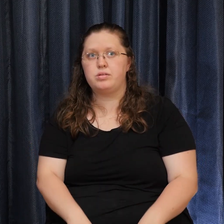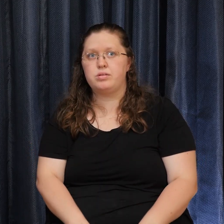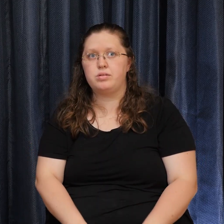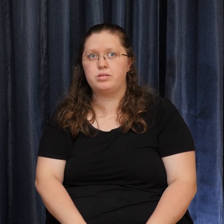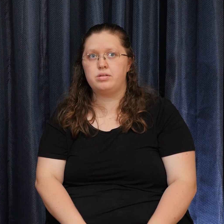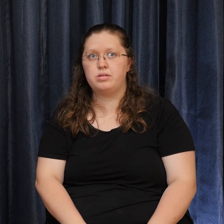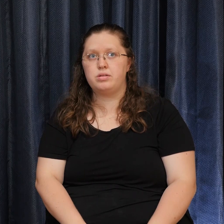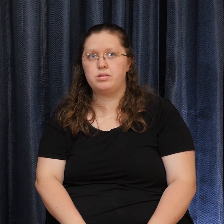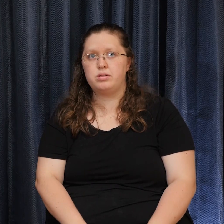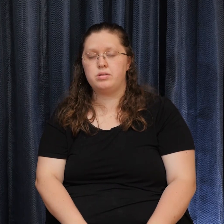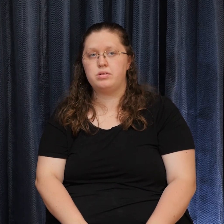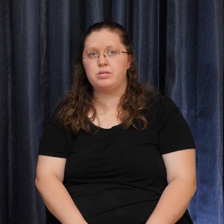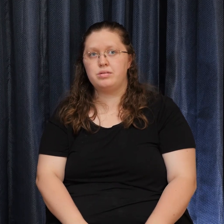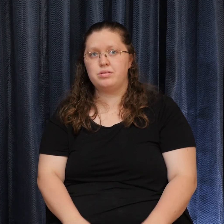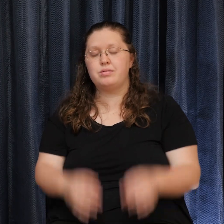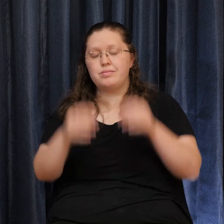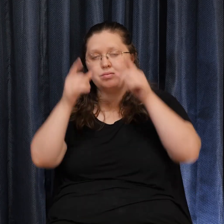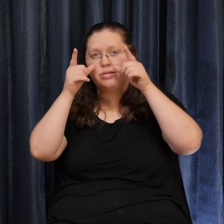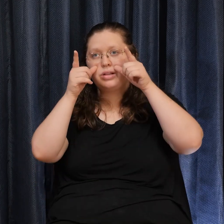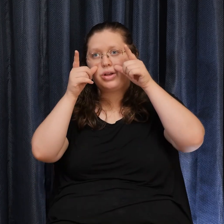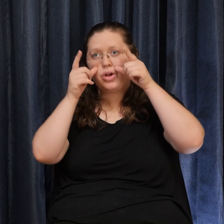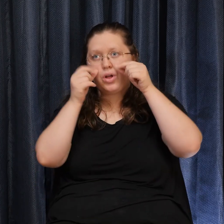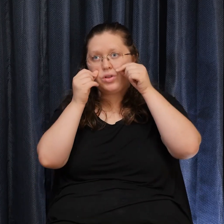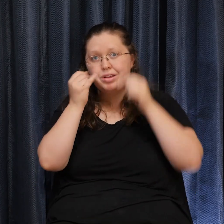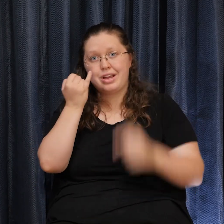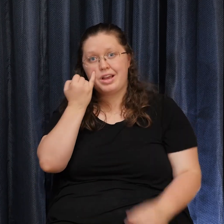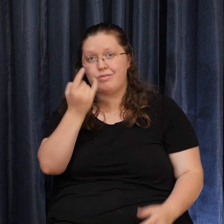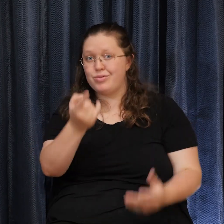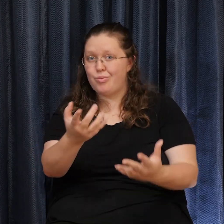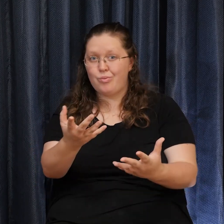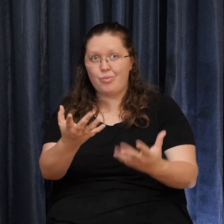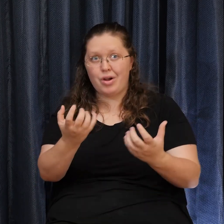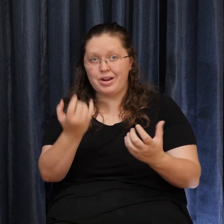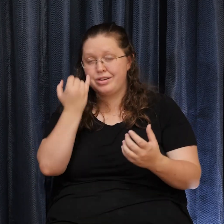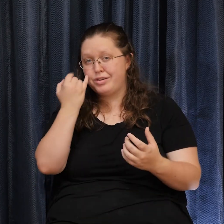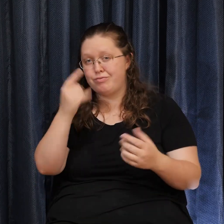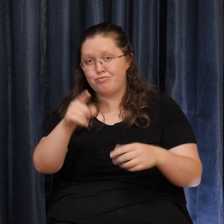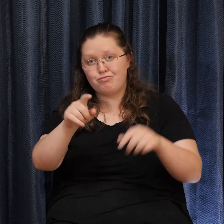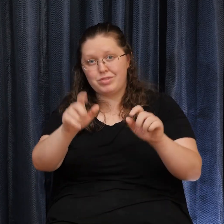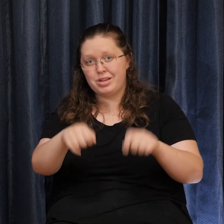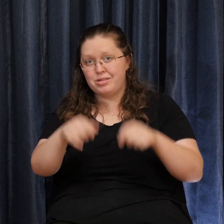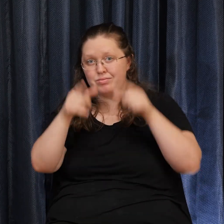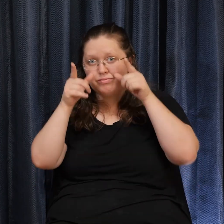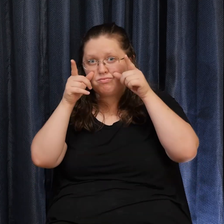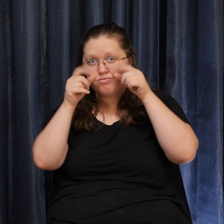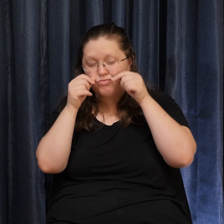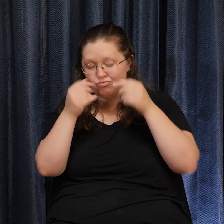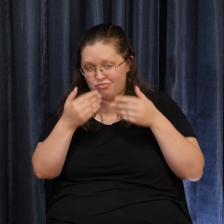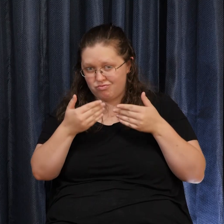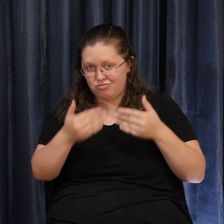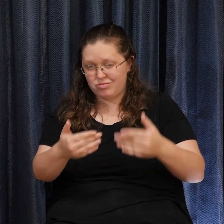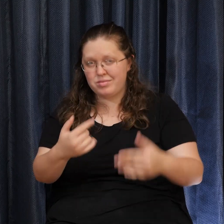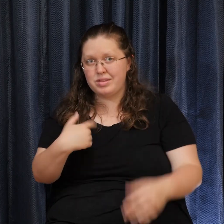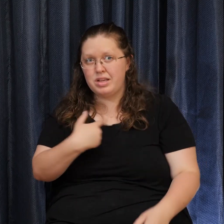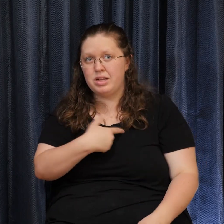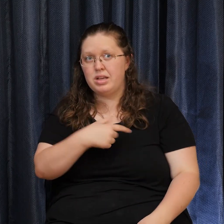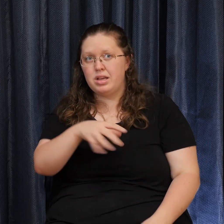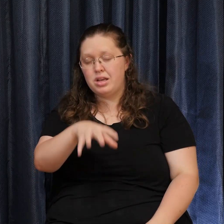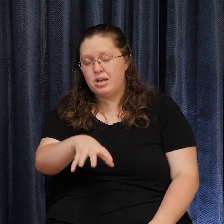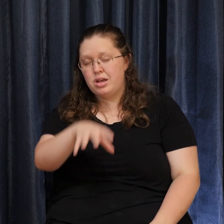now closed If you will If you're in a position To do that Let's take a deep breath And as we begin to